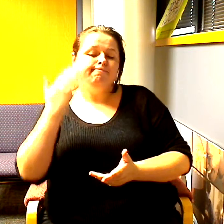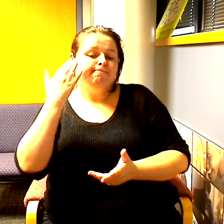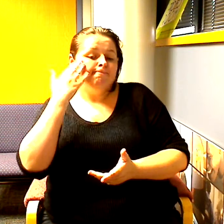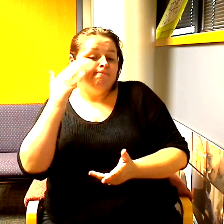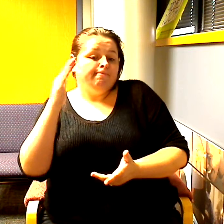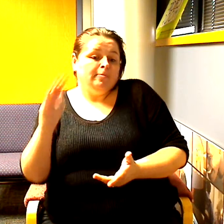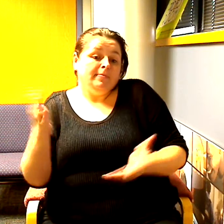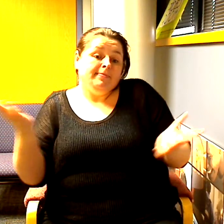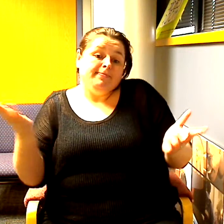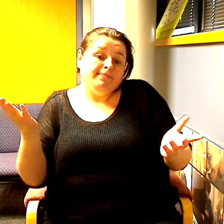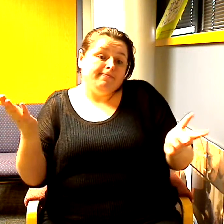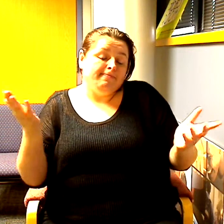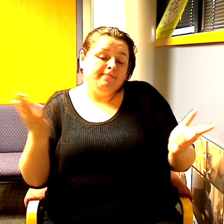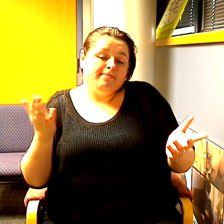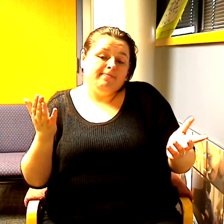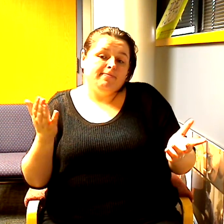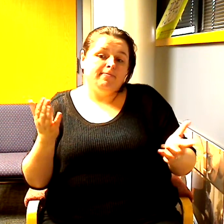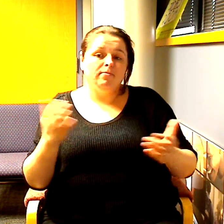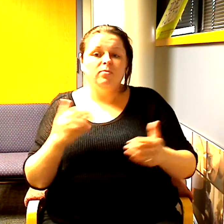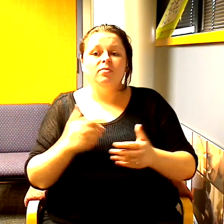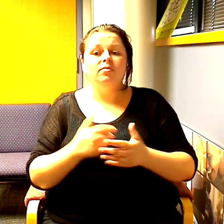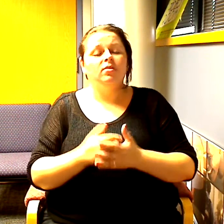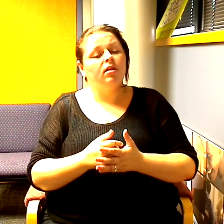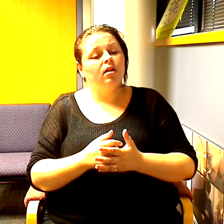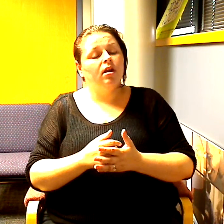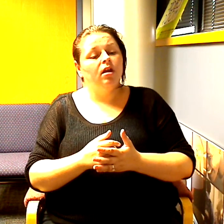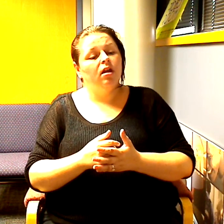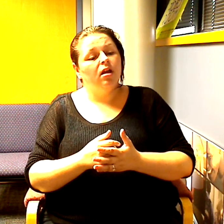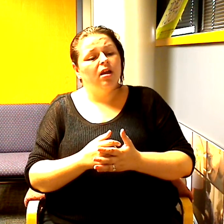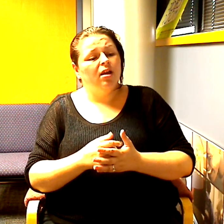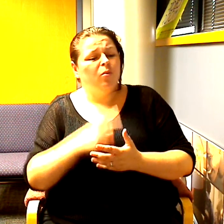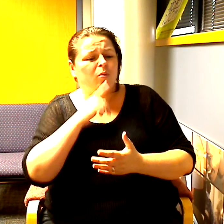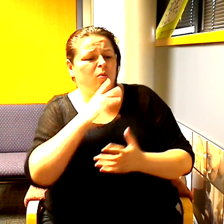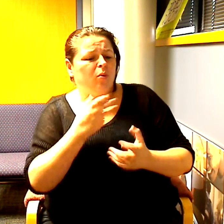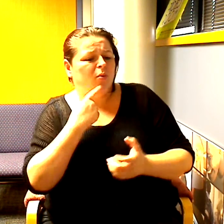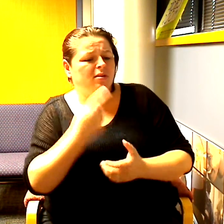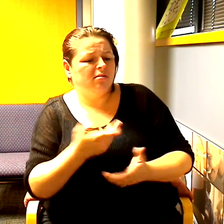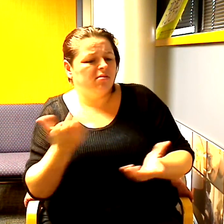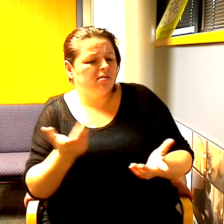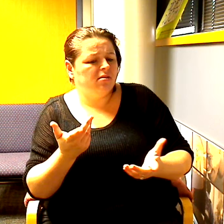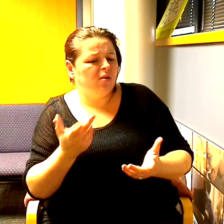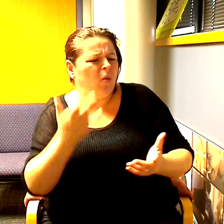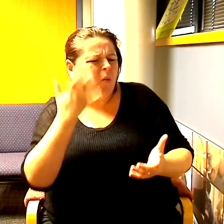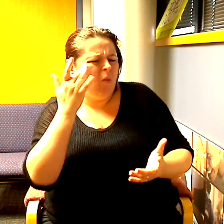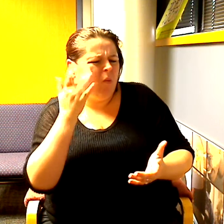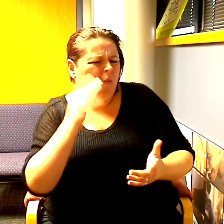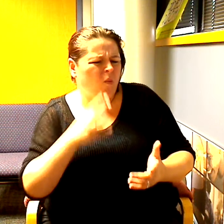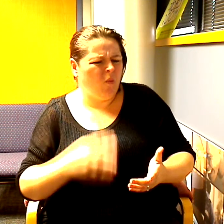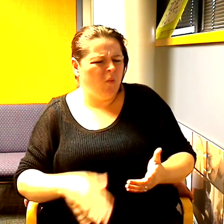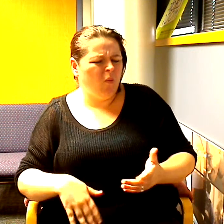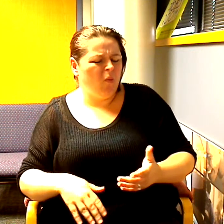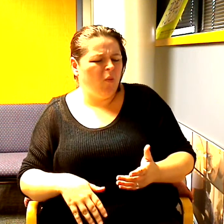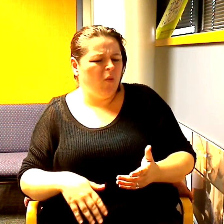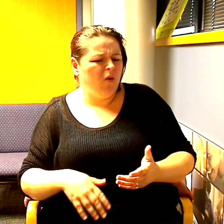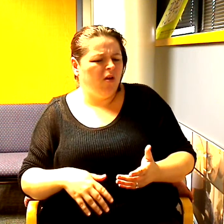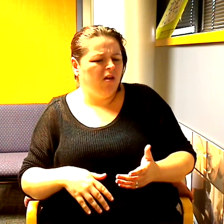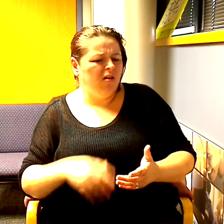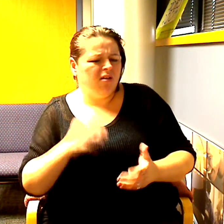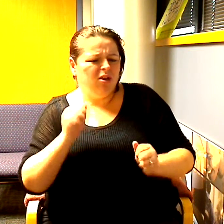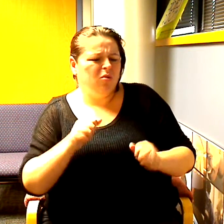of that but the second answer and what I really want to say to these little girls is why you know you can be anything you could be